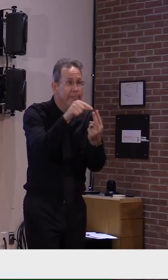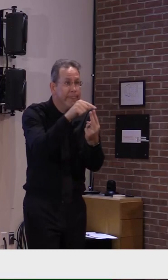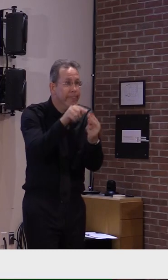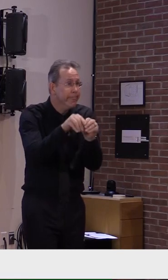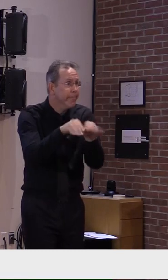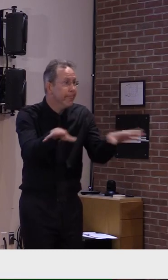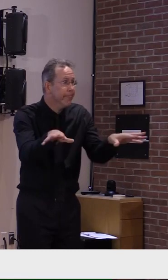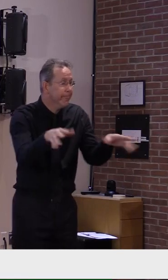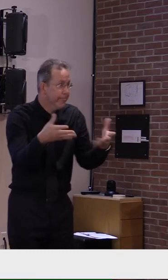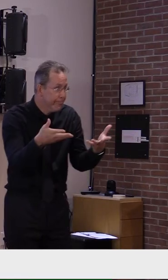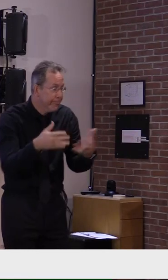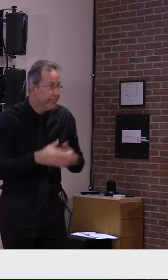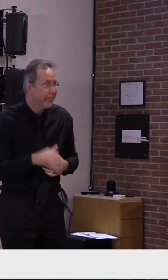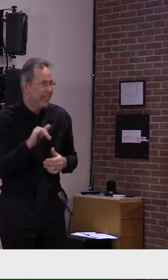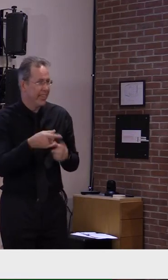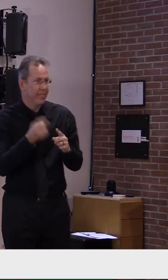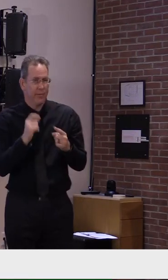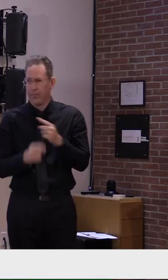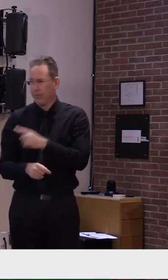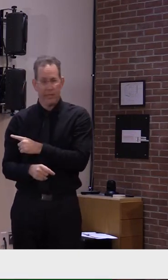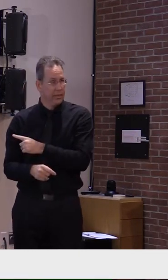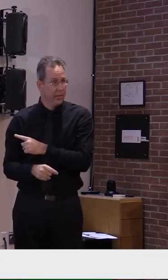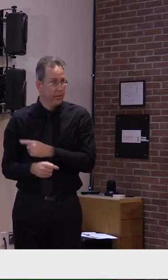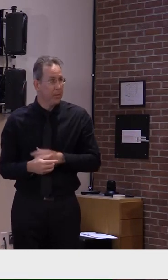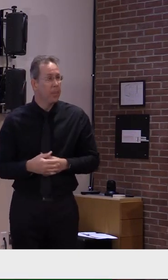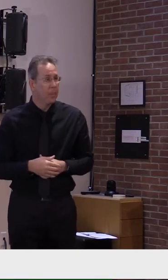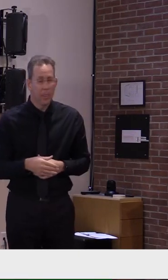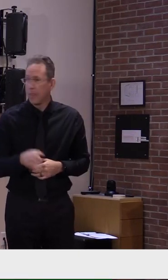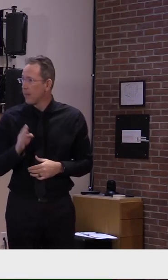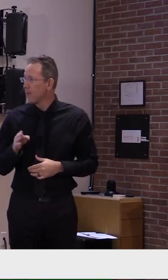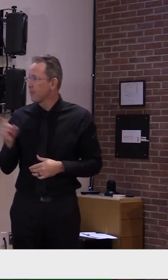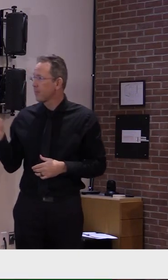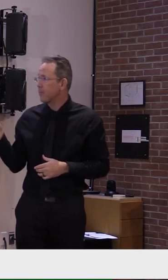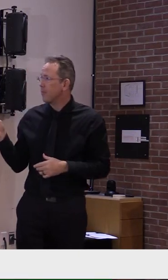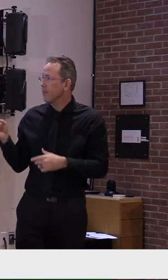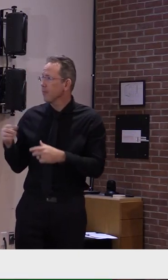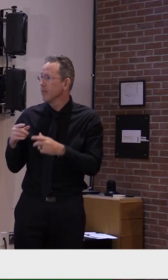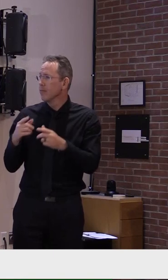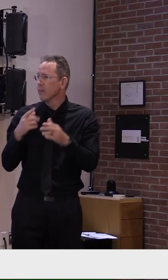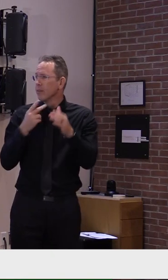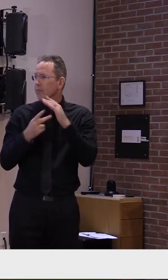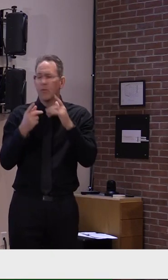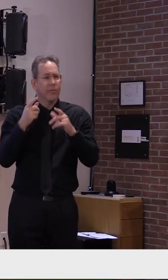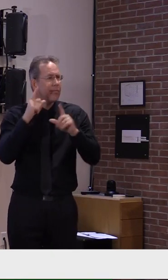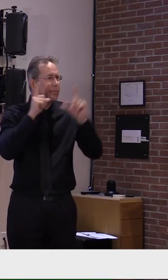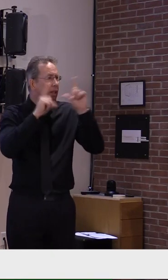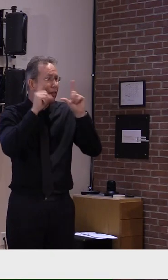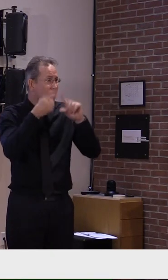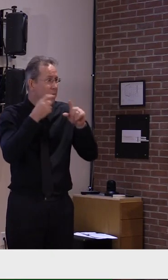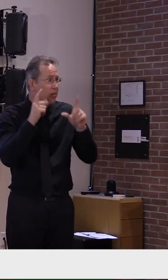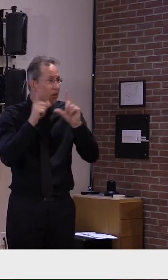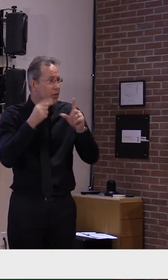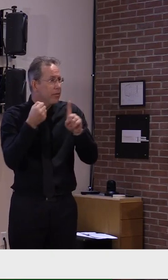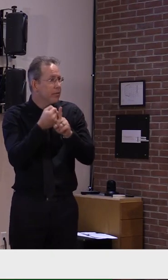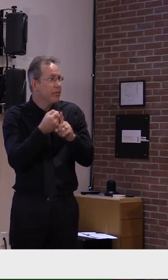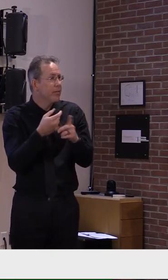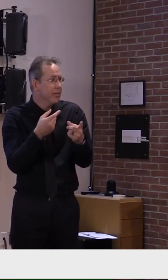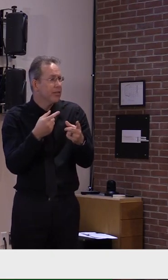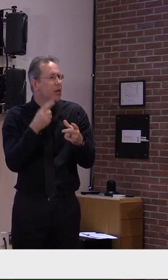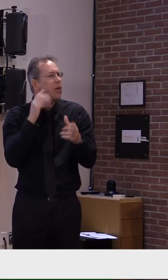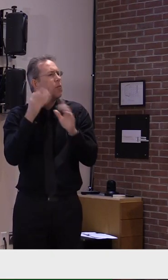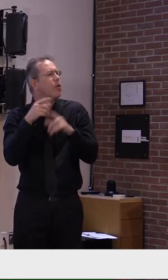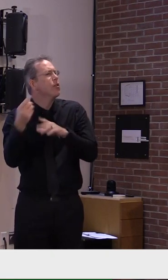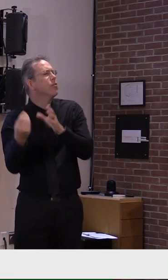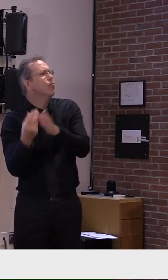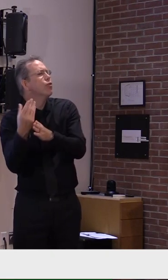they're talking about. But on this slide, this is something we used to talk about back in the spring when the governor would announce a policy initiative that would